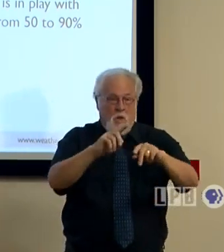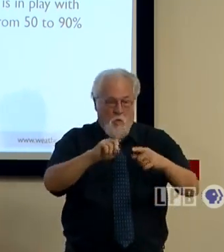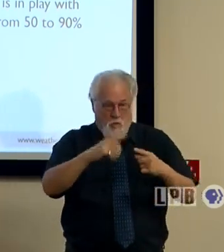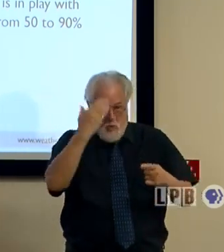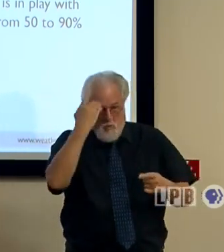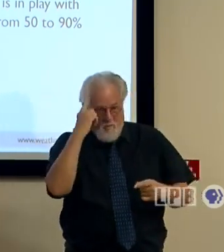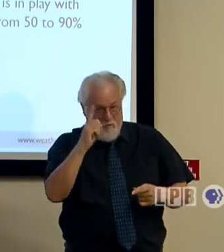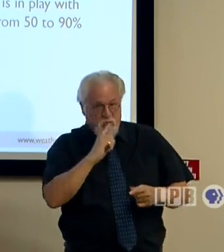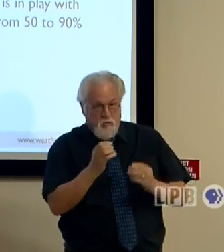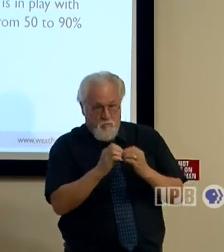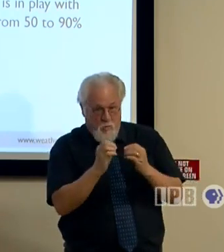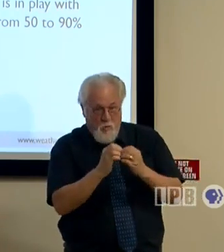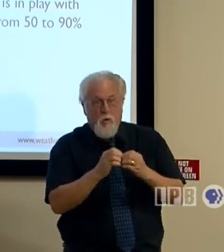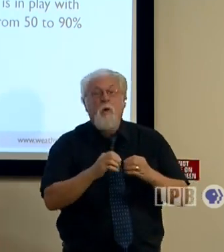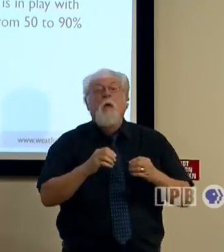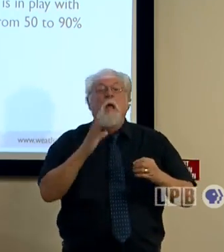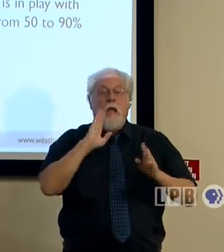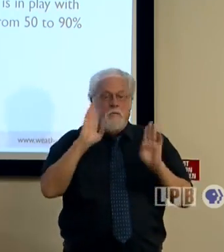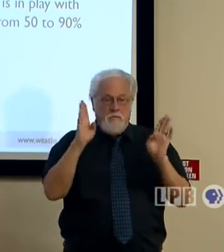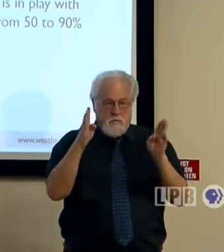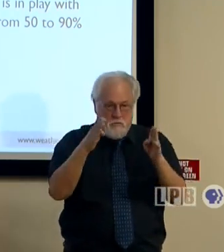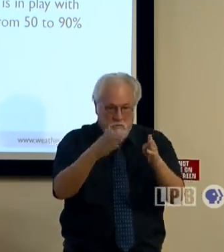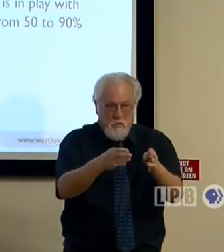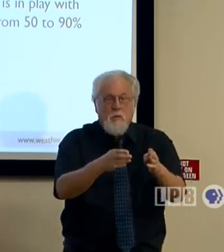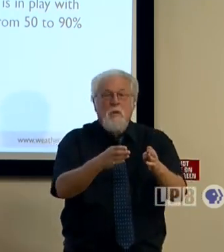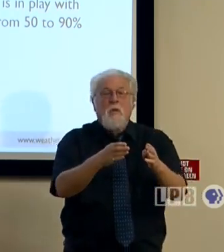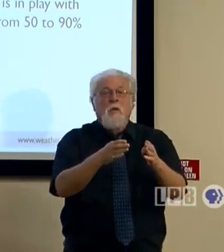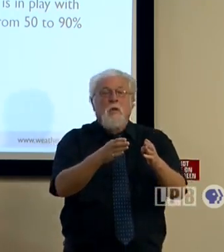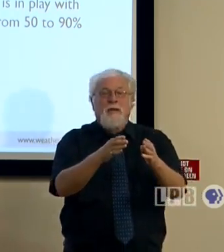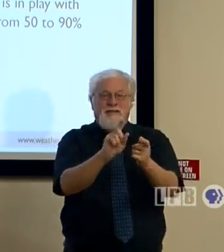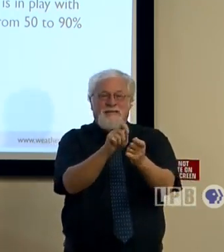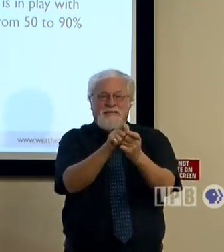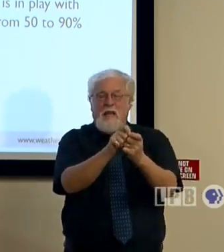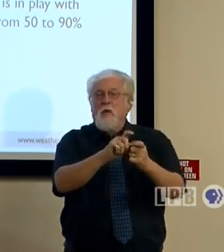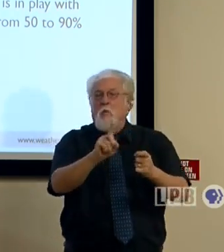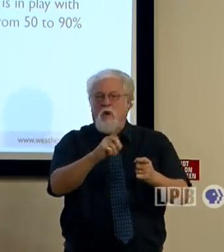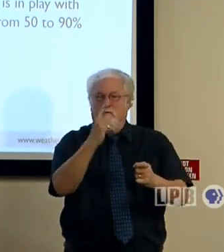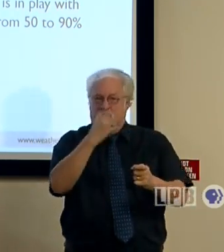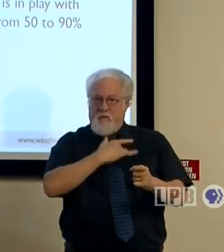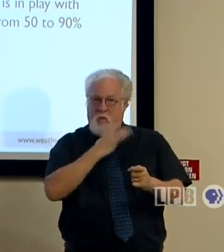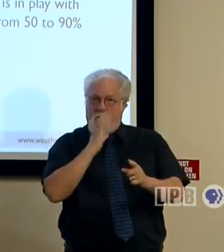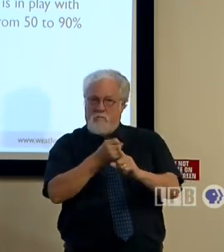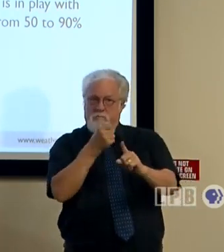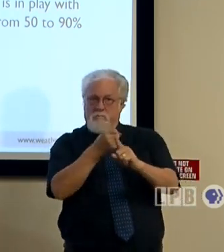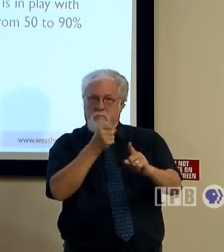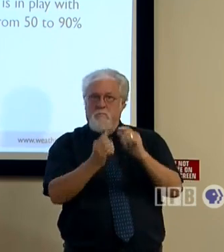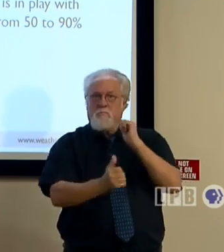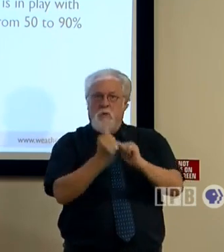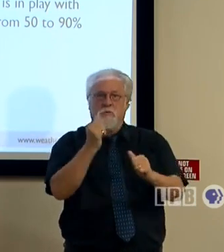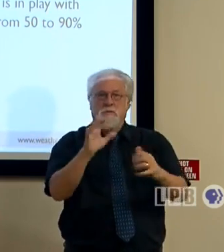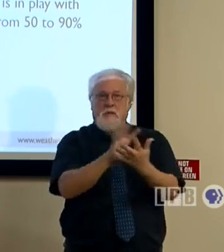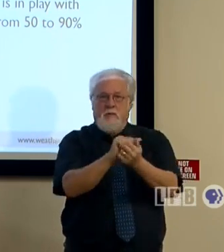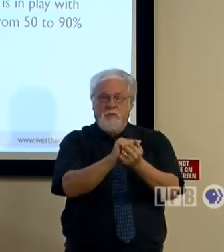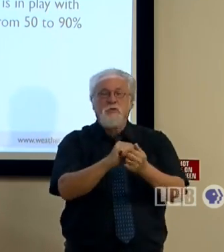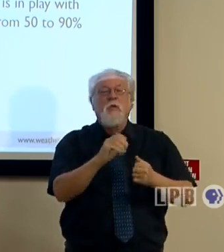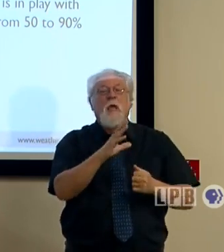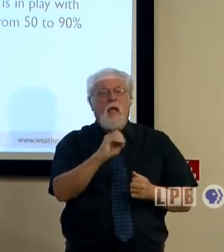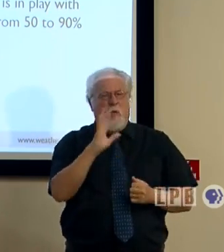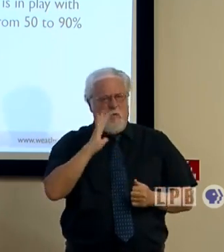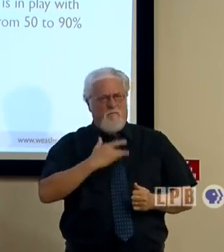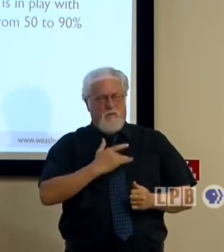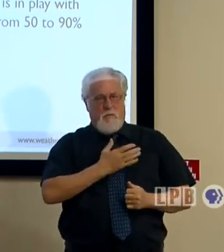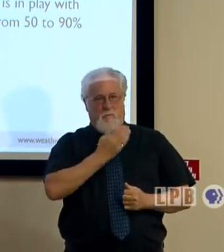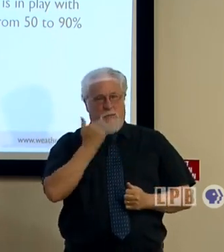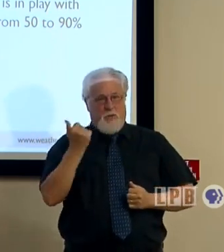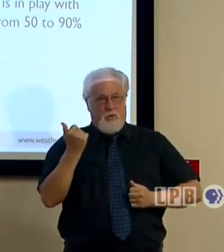track. And you'll see that also narrow down a little bit to the exact areas where we think the most damaging winds are possible. And we'll have a better feel